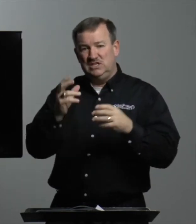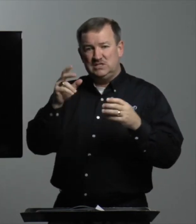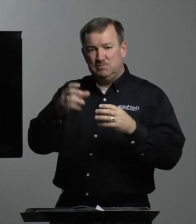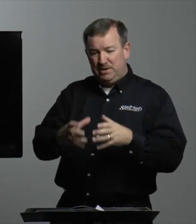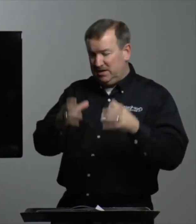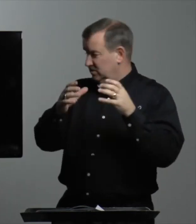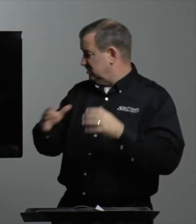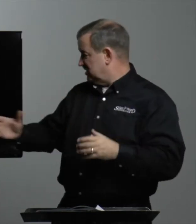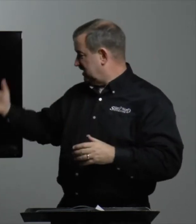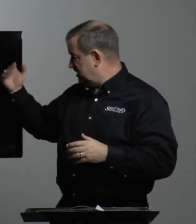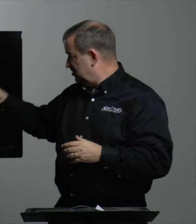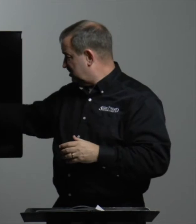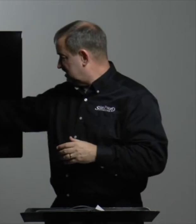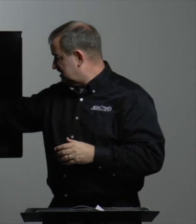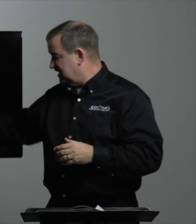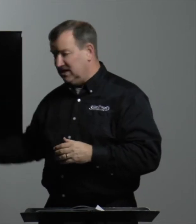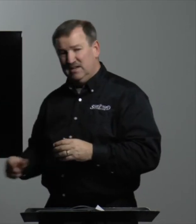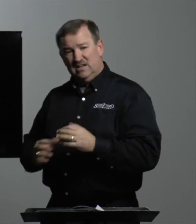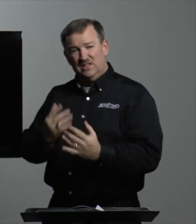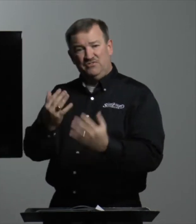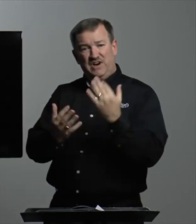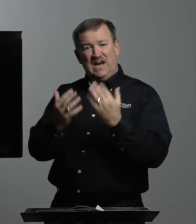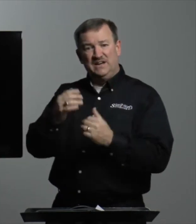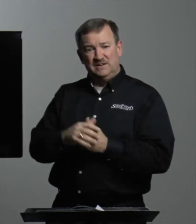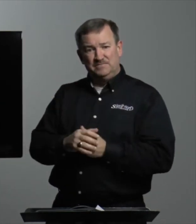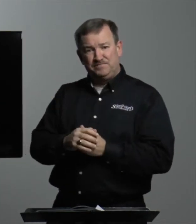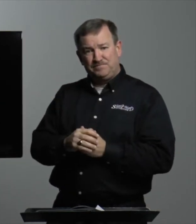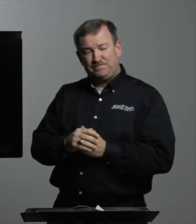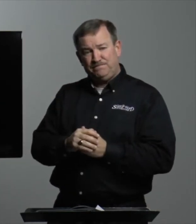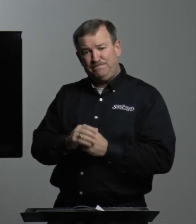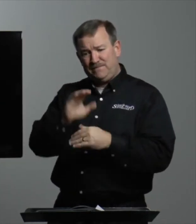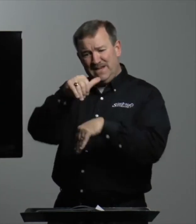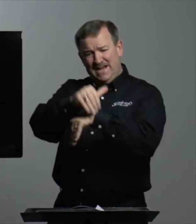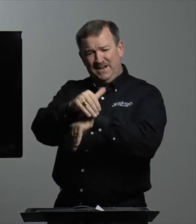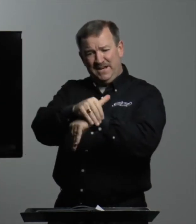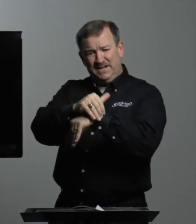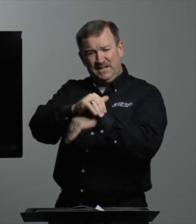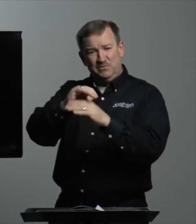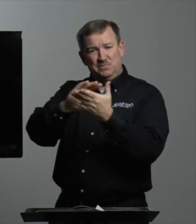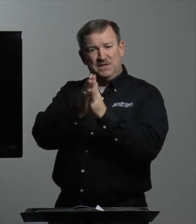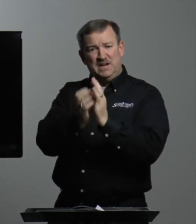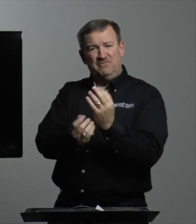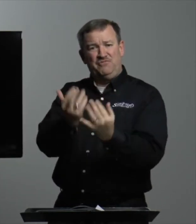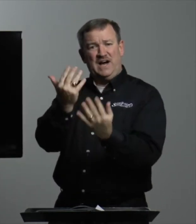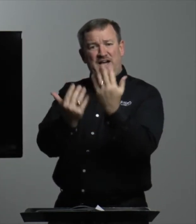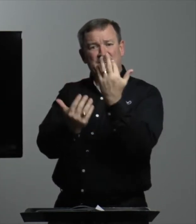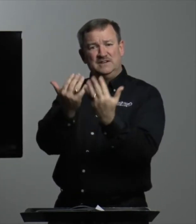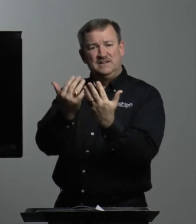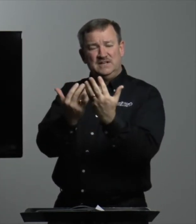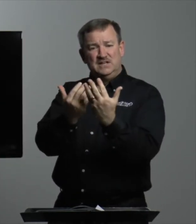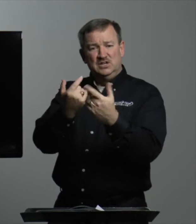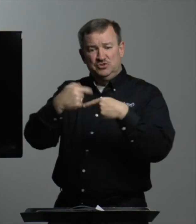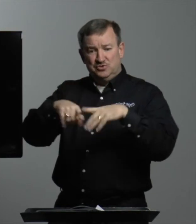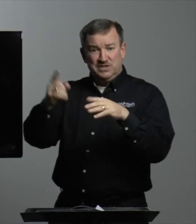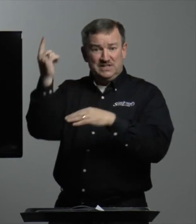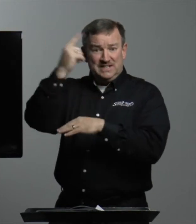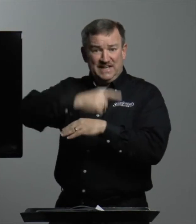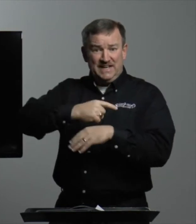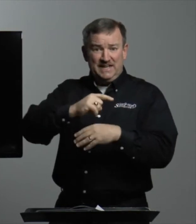these pillars, and here you can see the fire. At night, it would become fire. During the day,